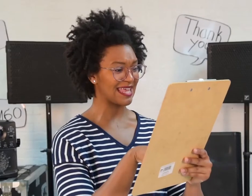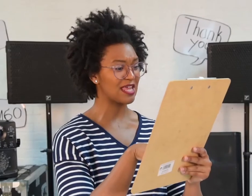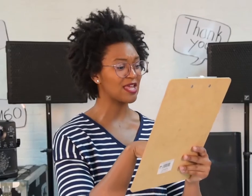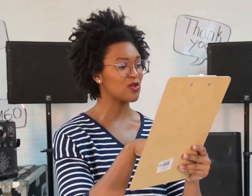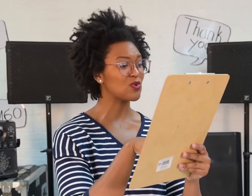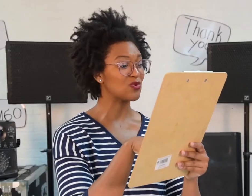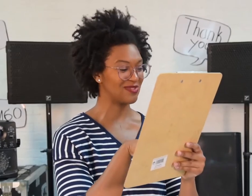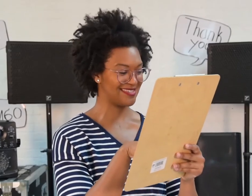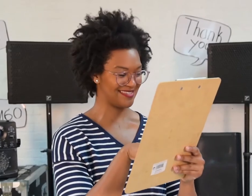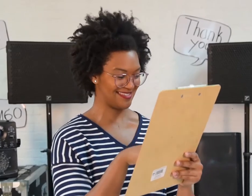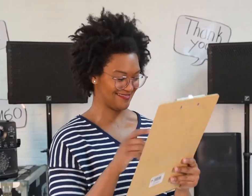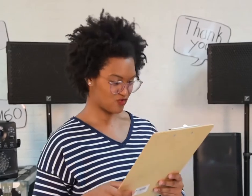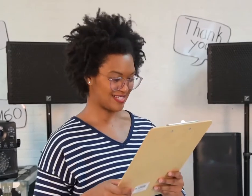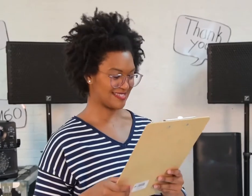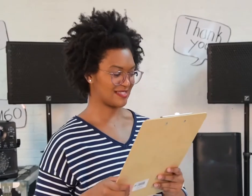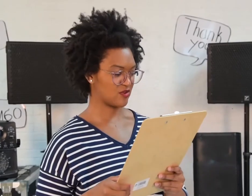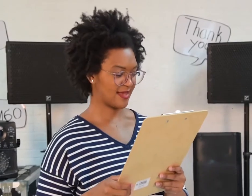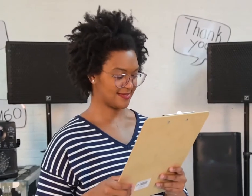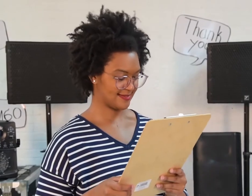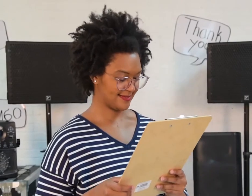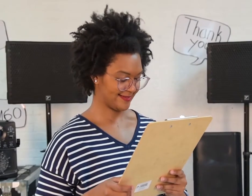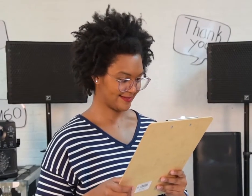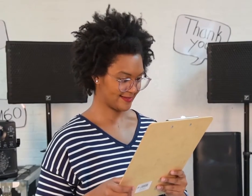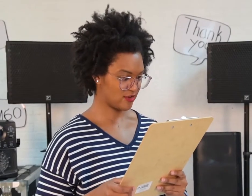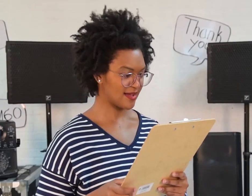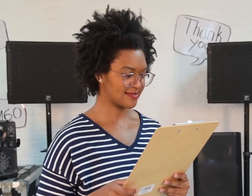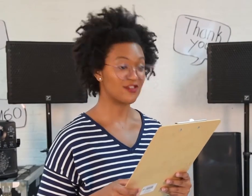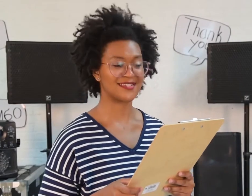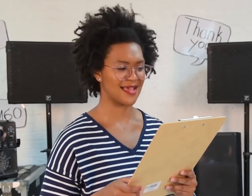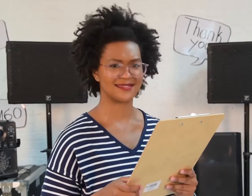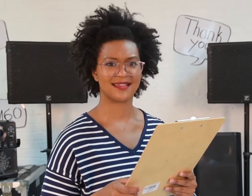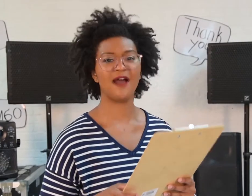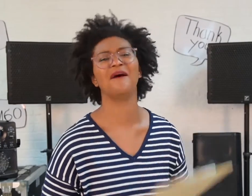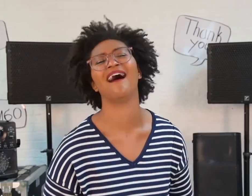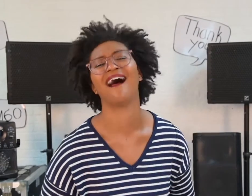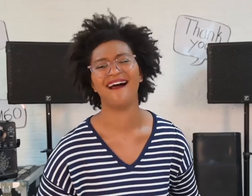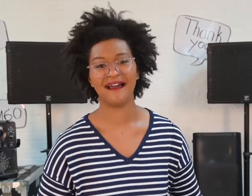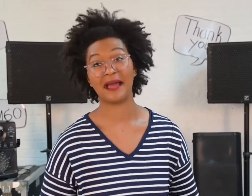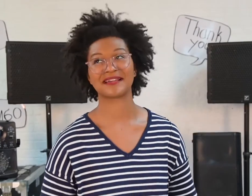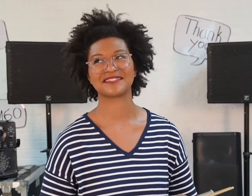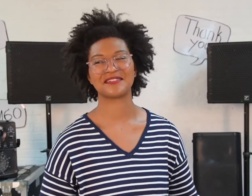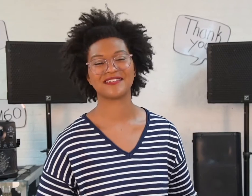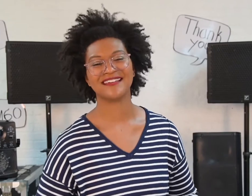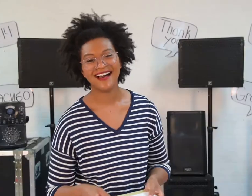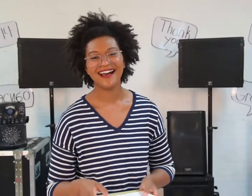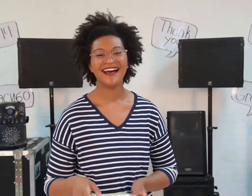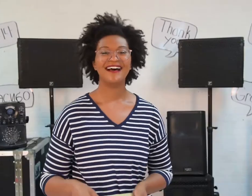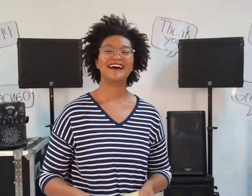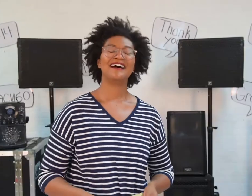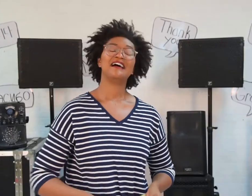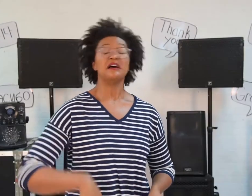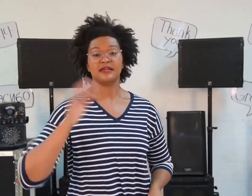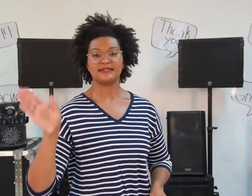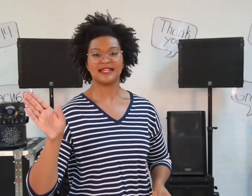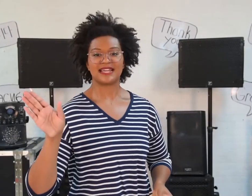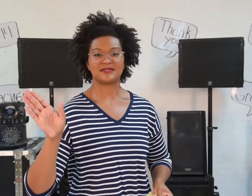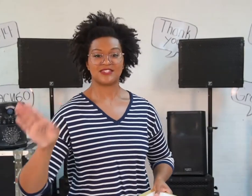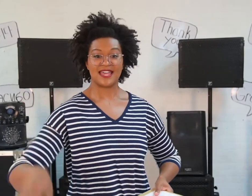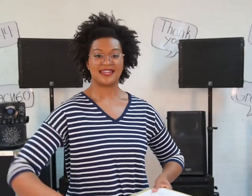ooze gris grassy is grass I actually know that one nine times out of ten